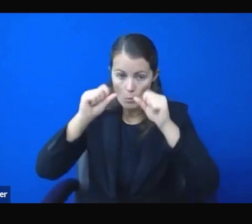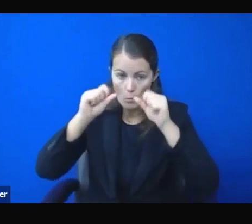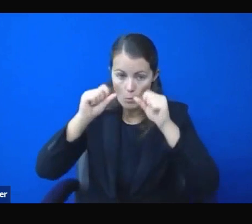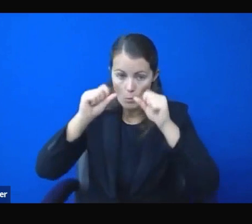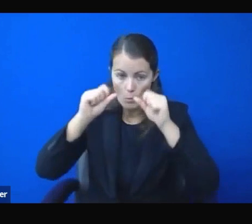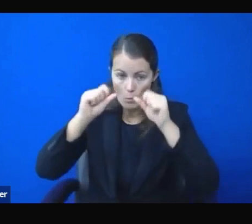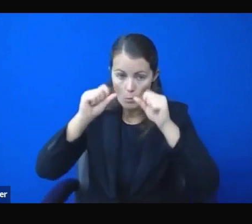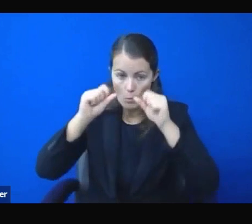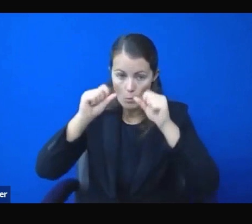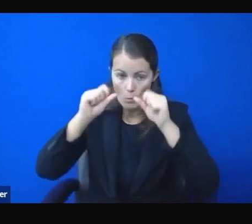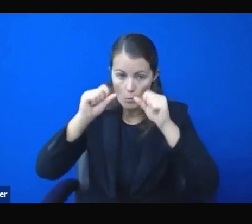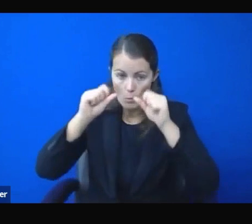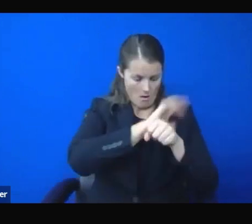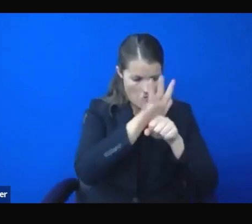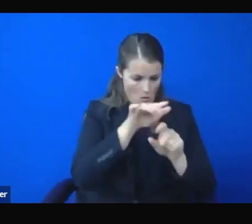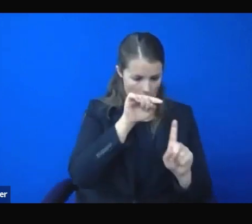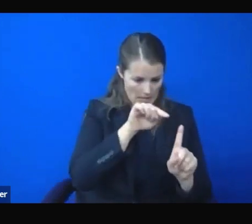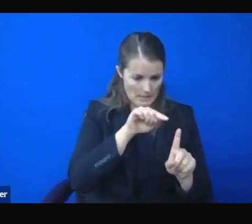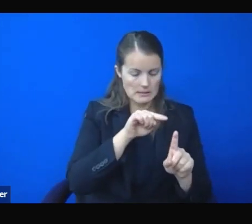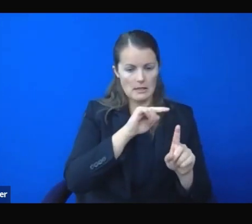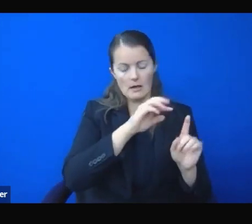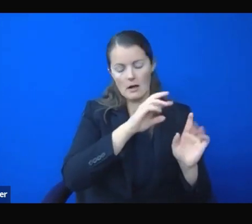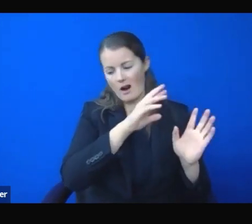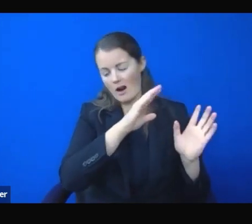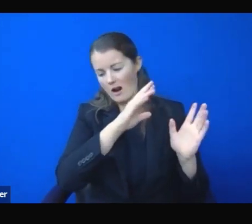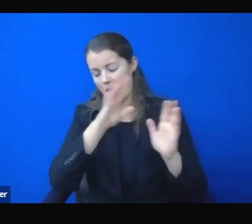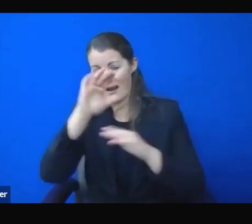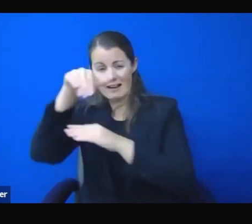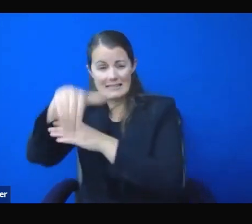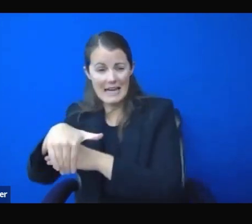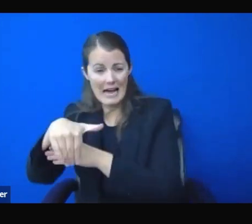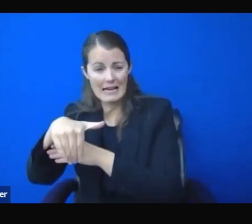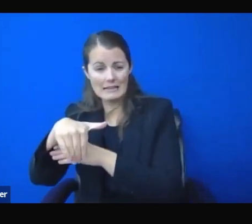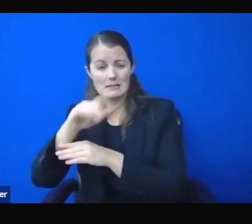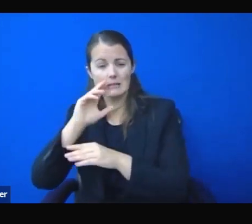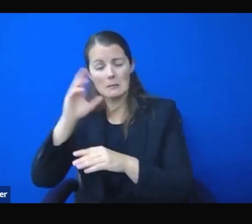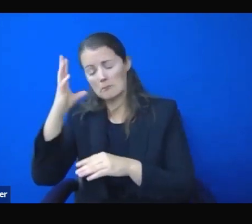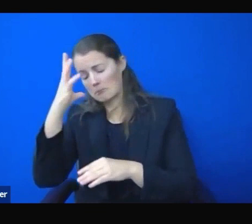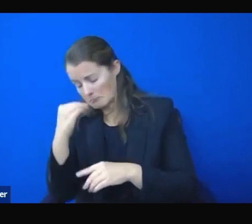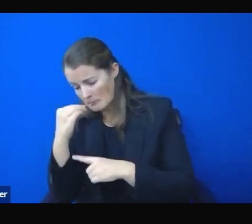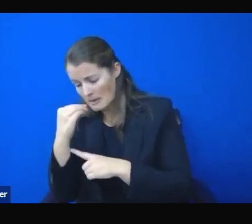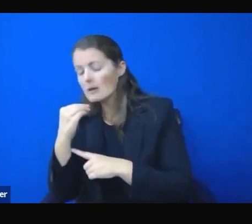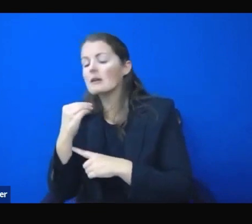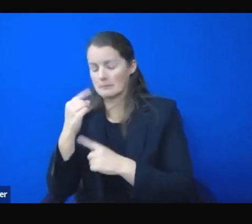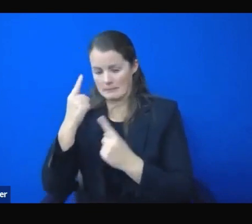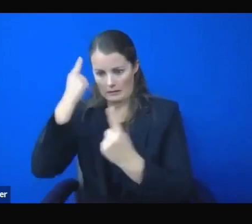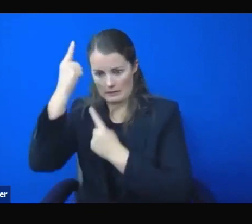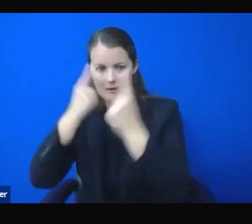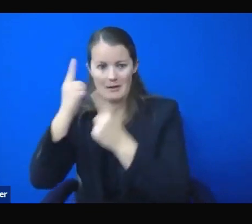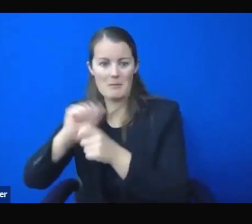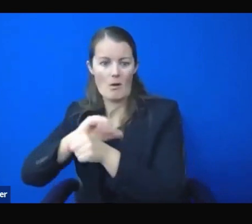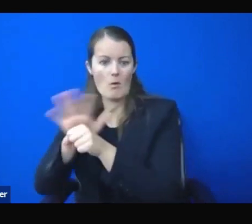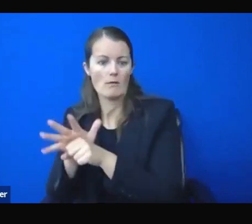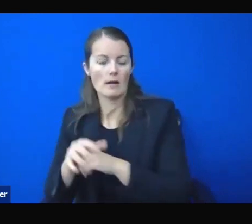constantly on my mind. The loss of life is devastating. So many families have been forever changed